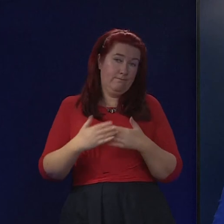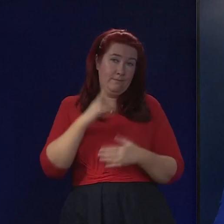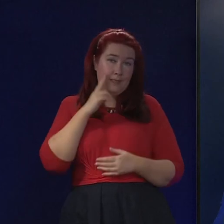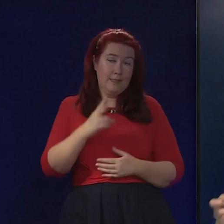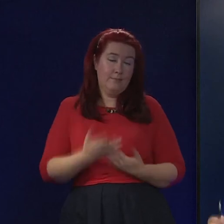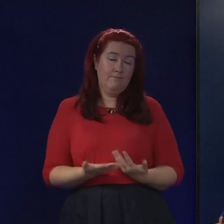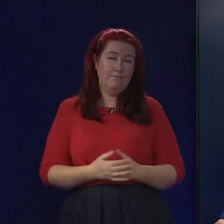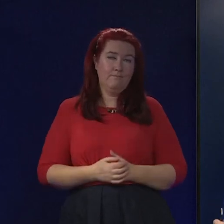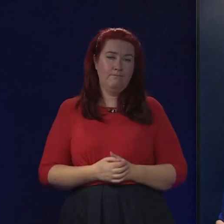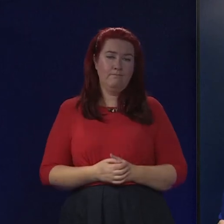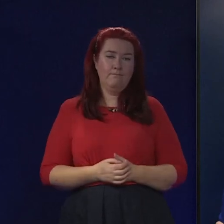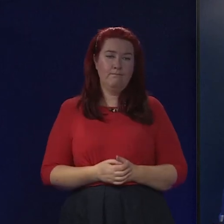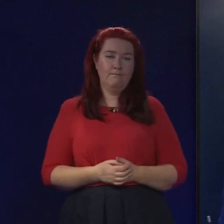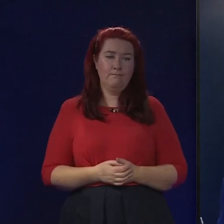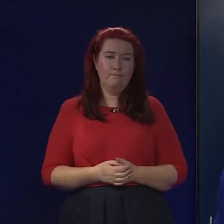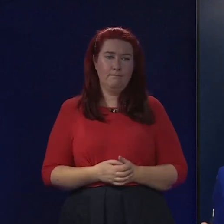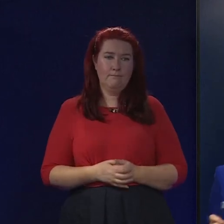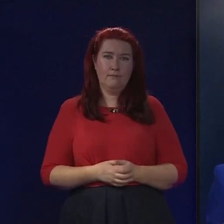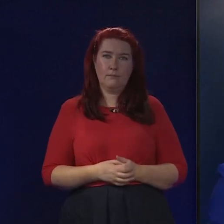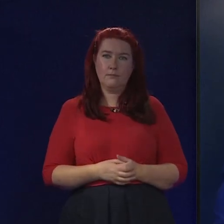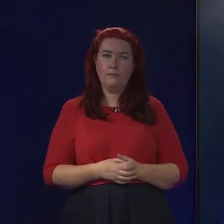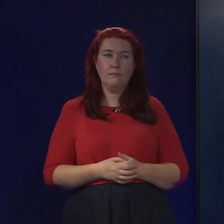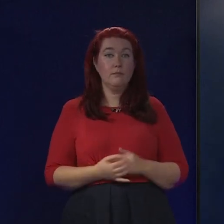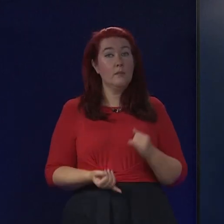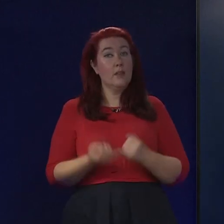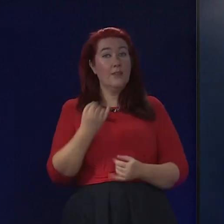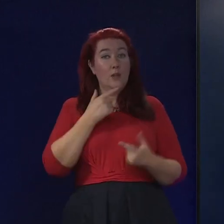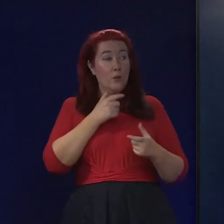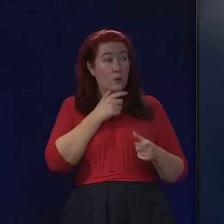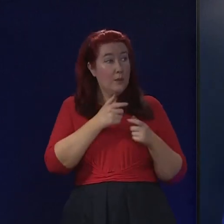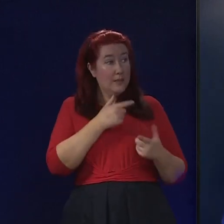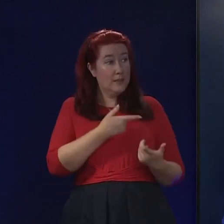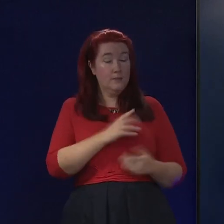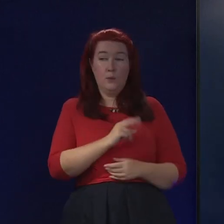and months. Any final comments, Gregor?